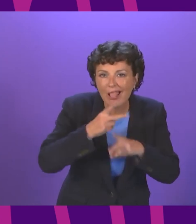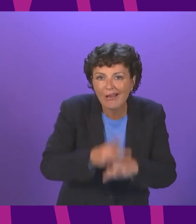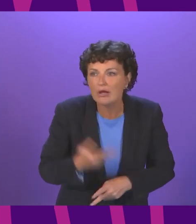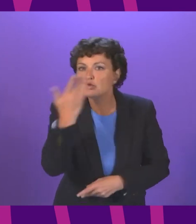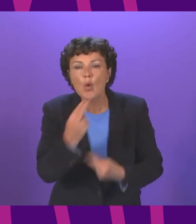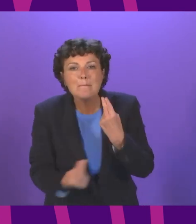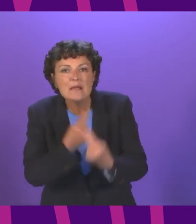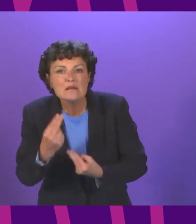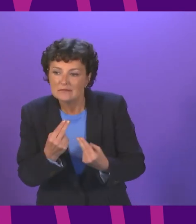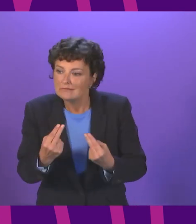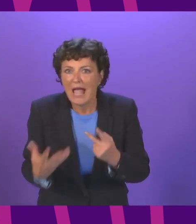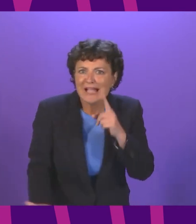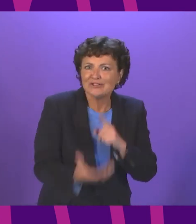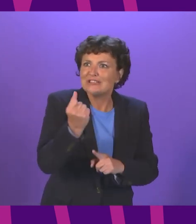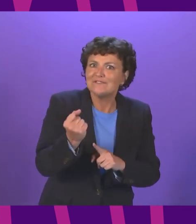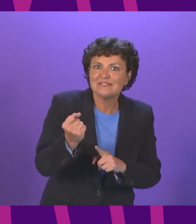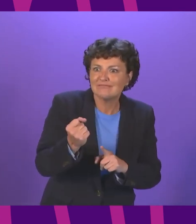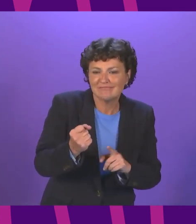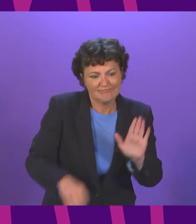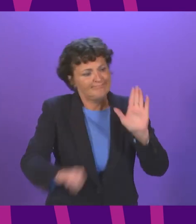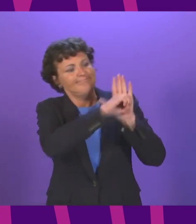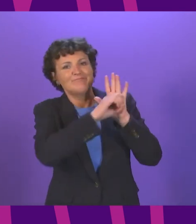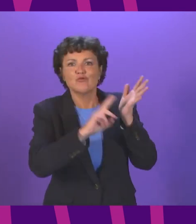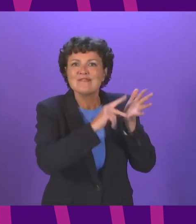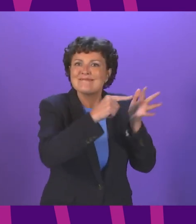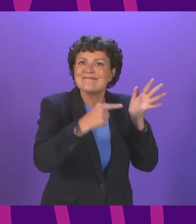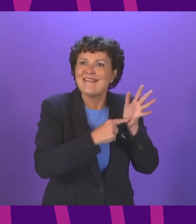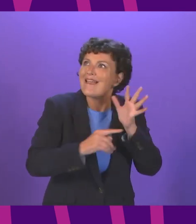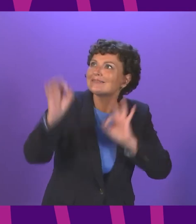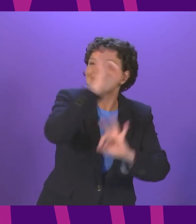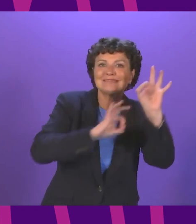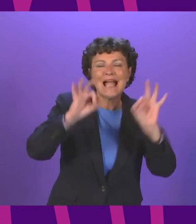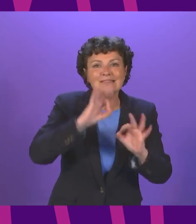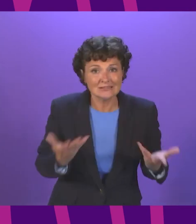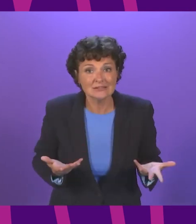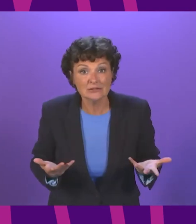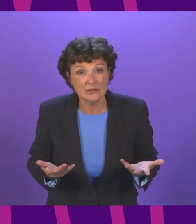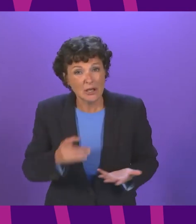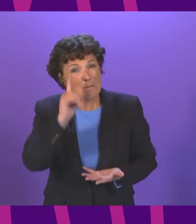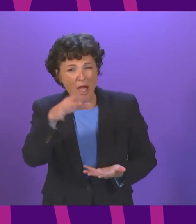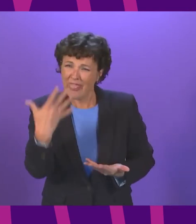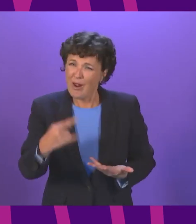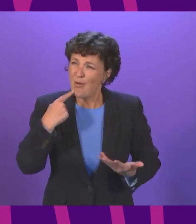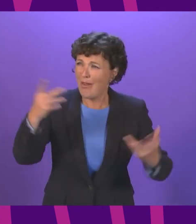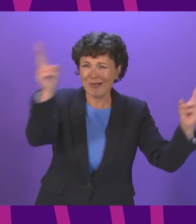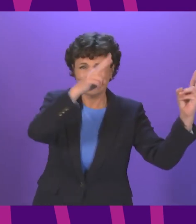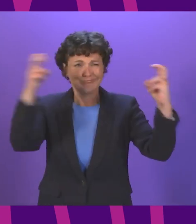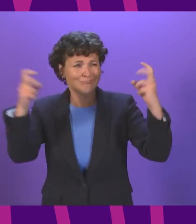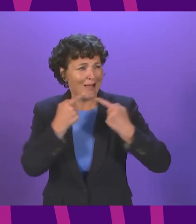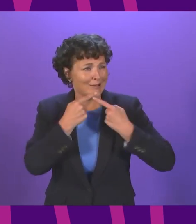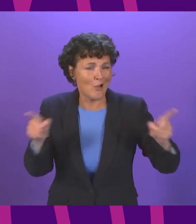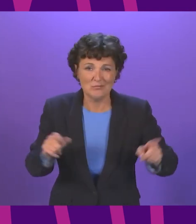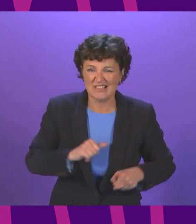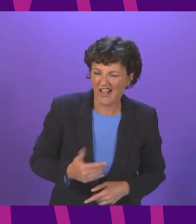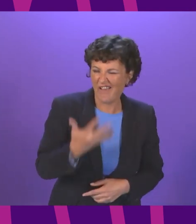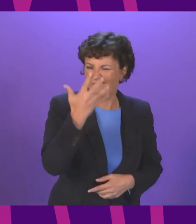on achieving net zero these do command cross-party support and rightly so in my view but there are headline announcements like the five-line